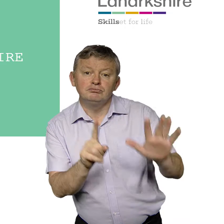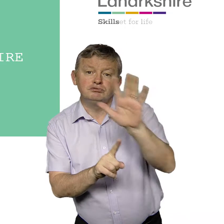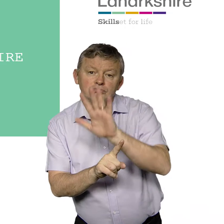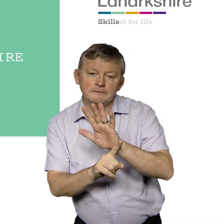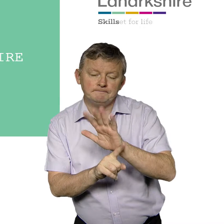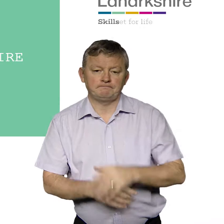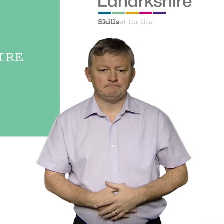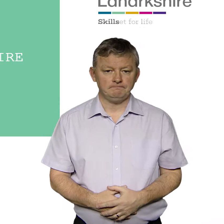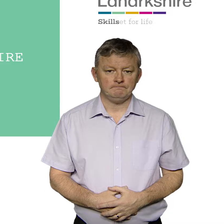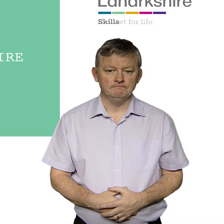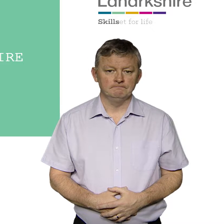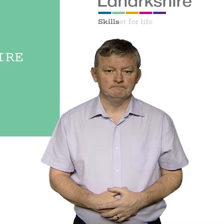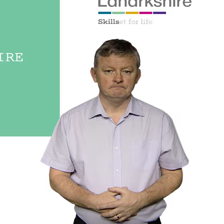Across all our services